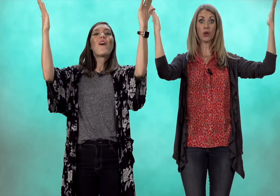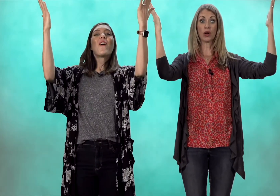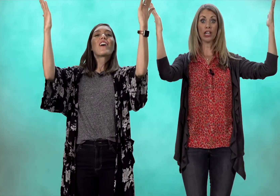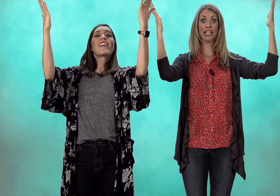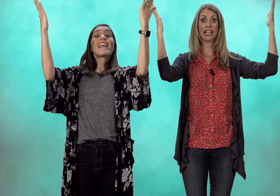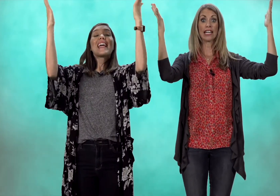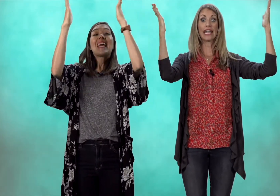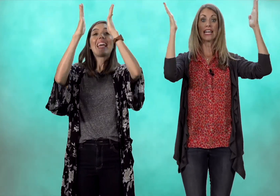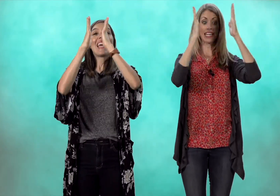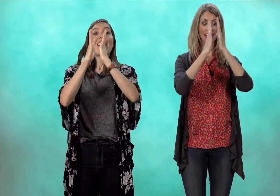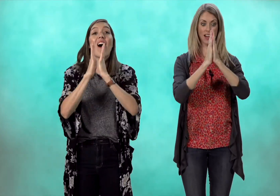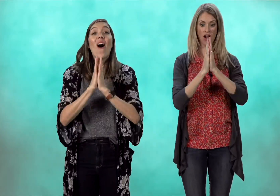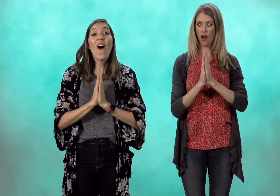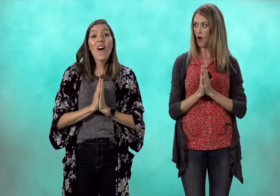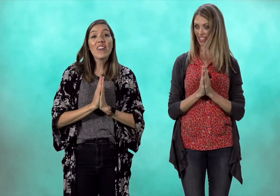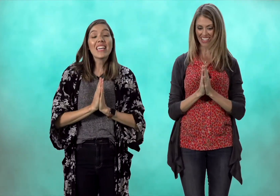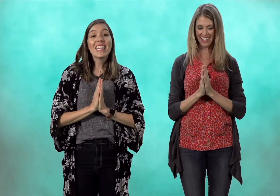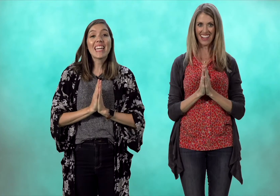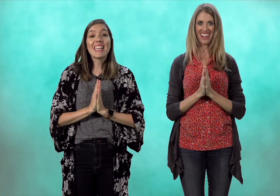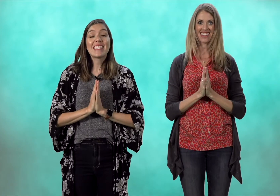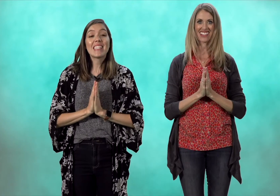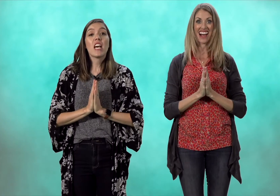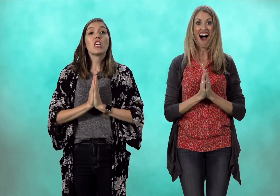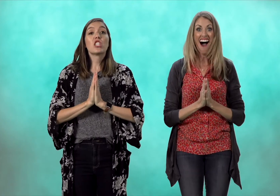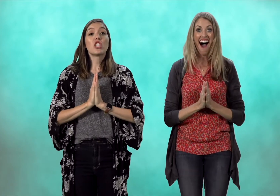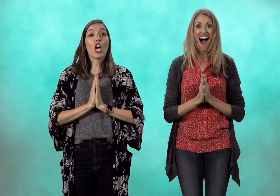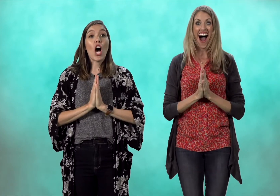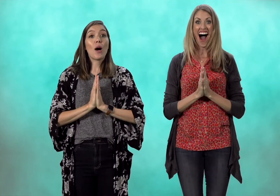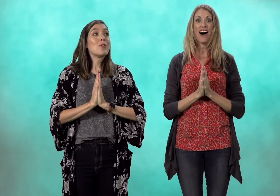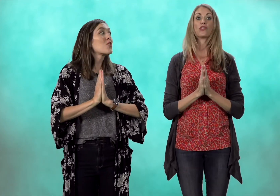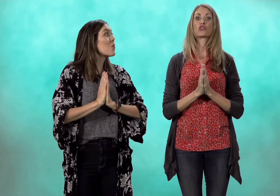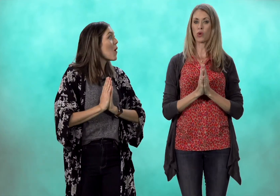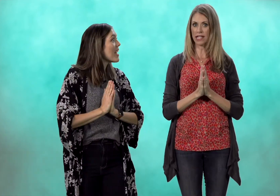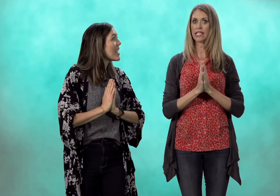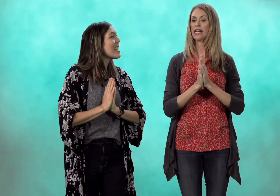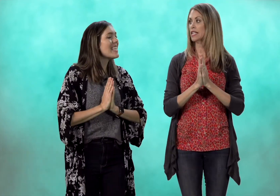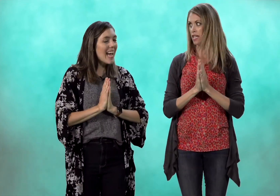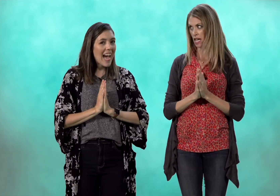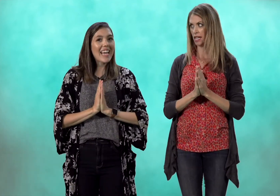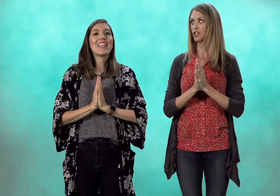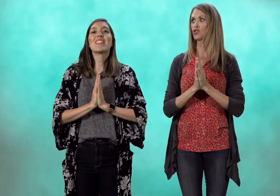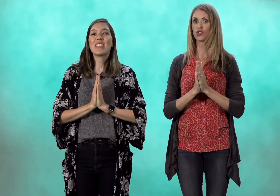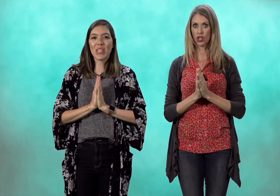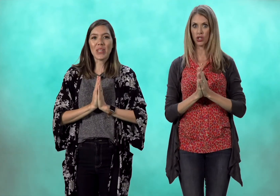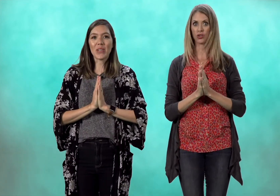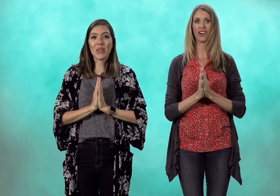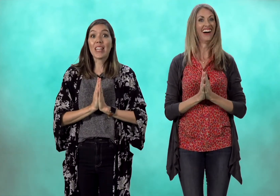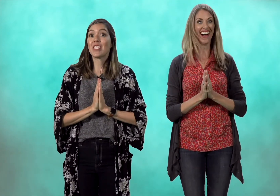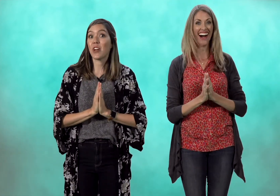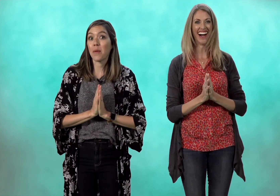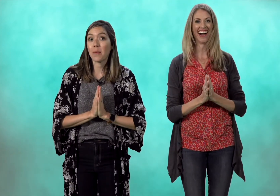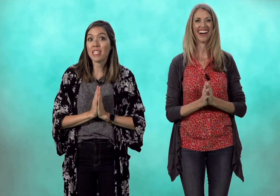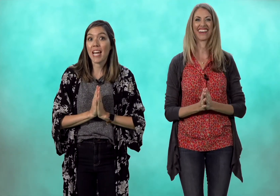in holiness psalm 29 2. let's try it one more time okay